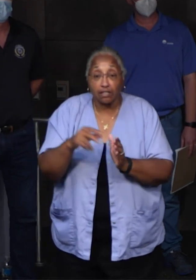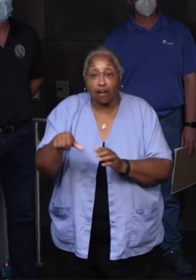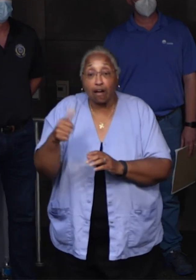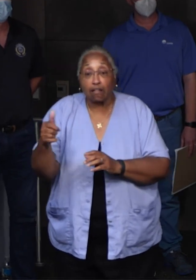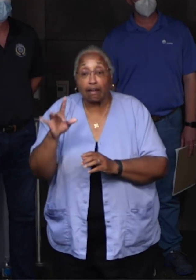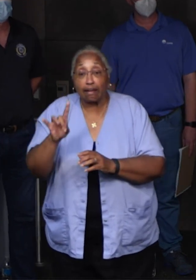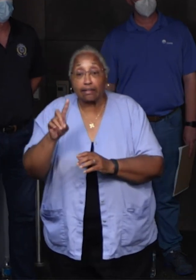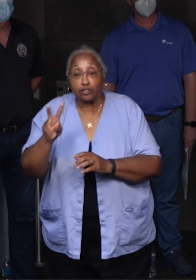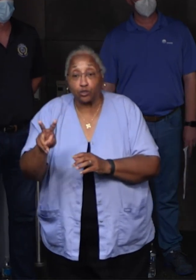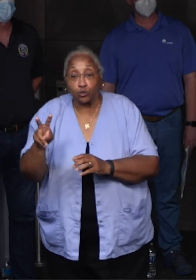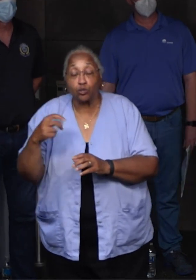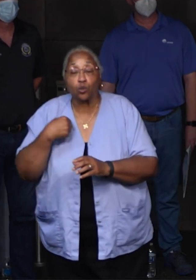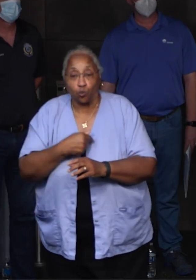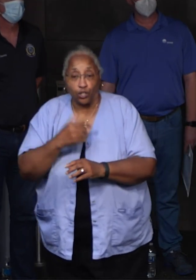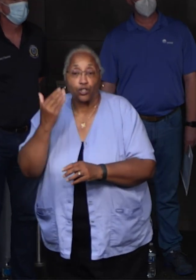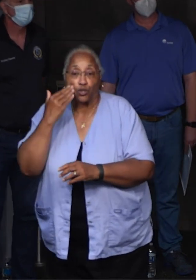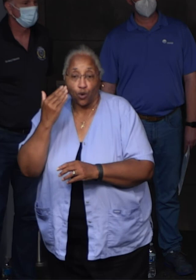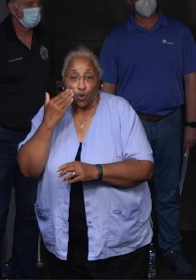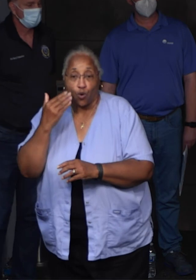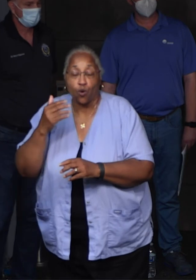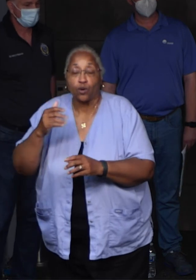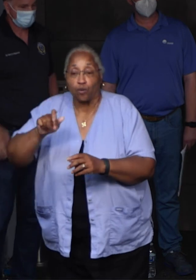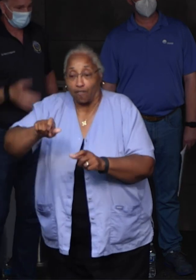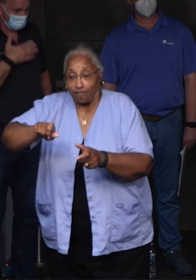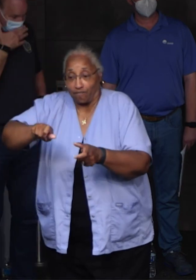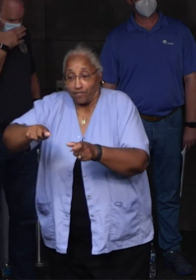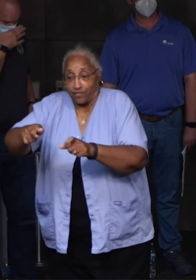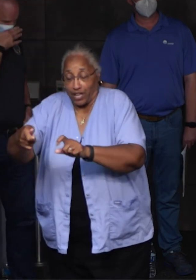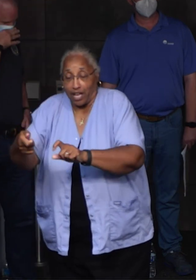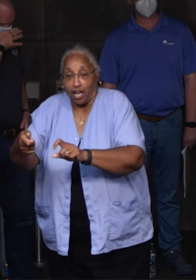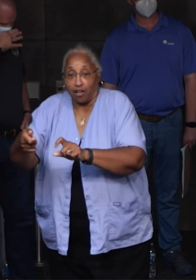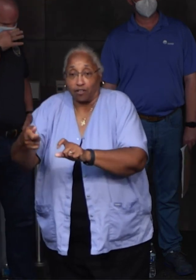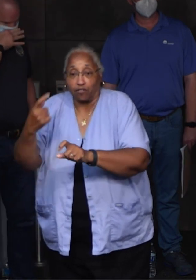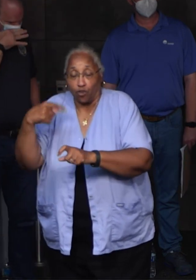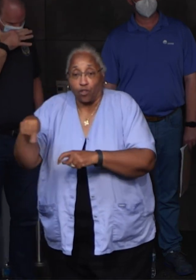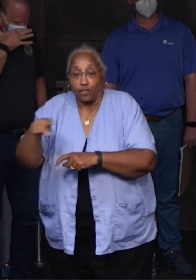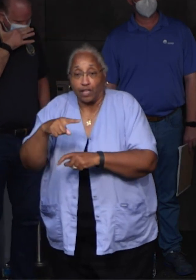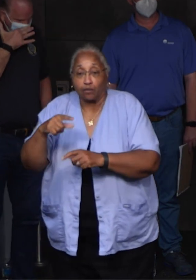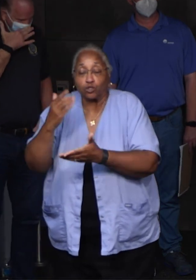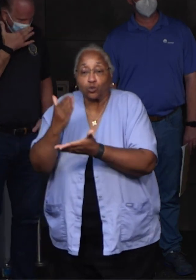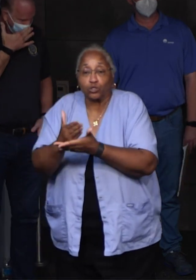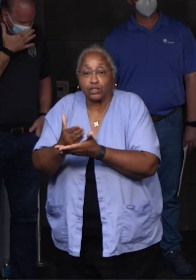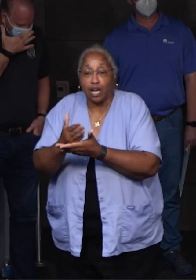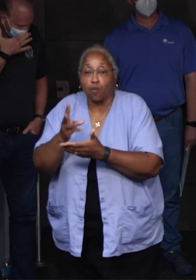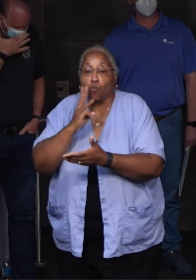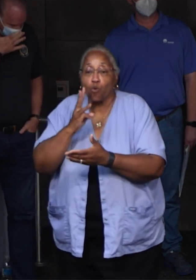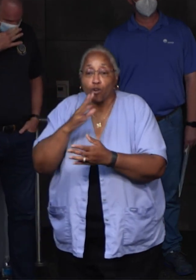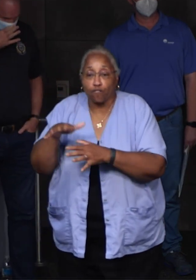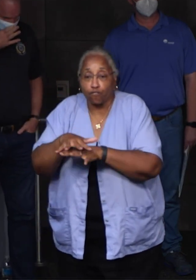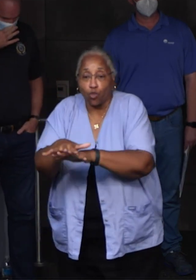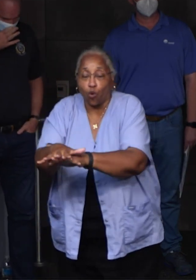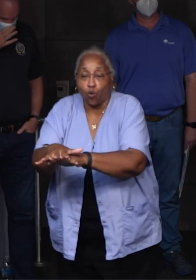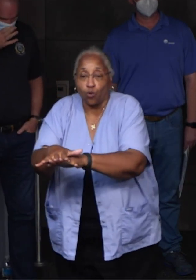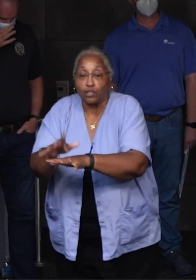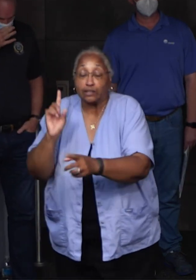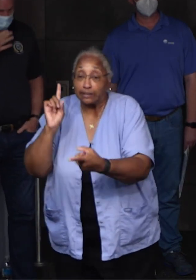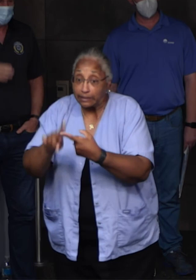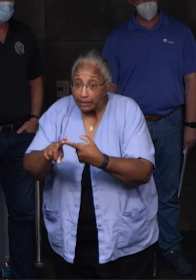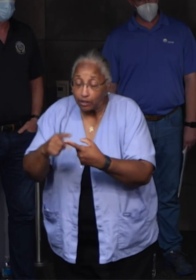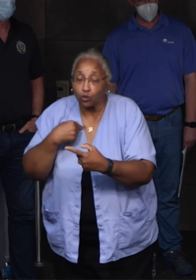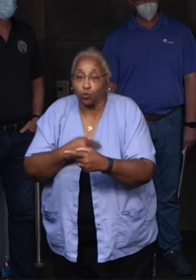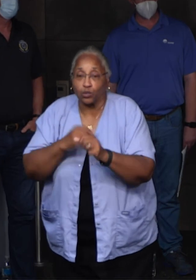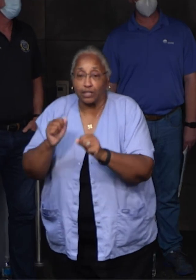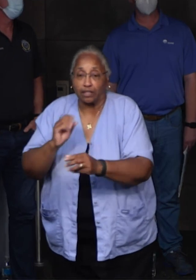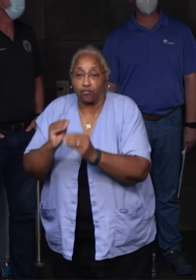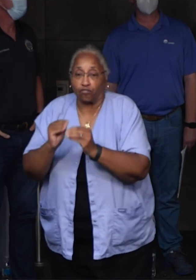breaks, we've isolated them by turning valves adjacent to them so that we can stop the flow of water through those areas until we can get